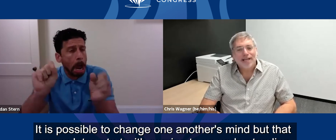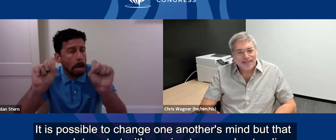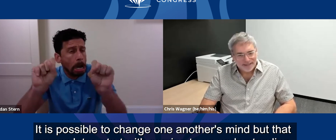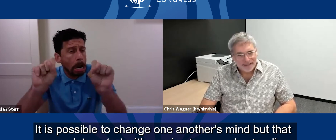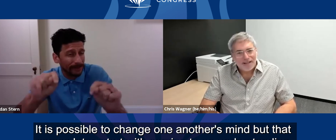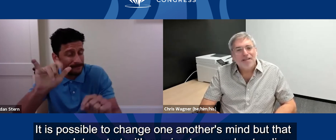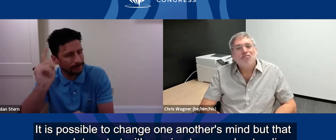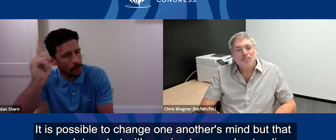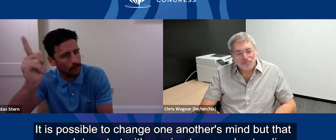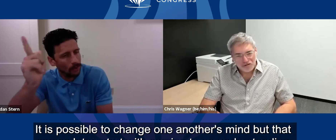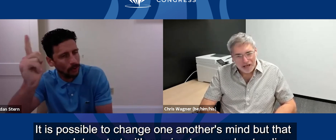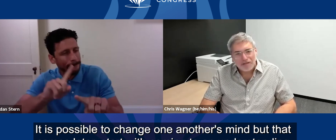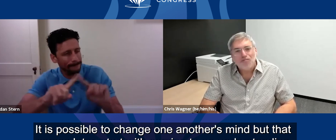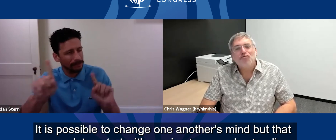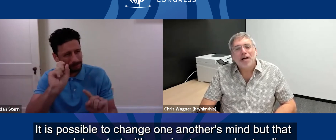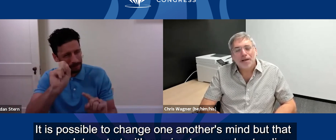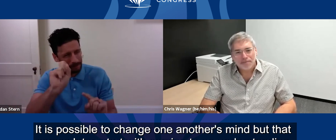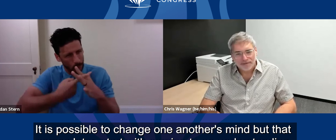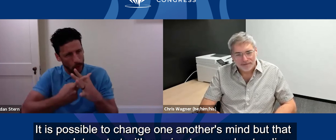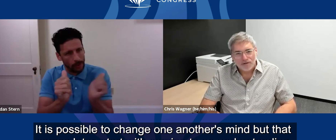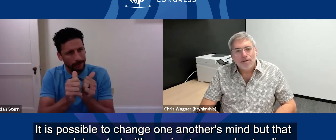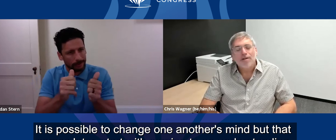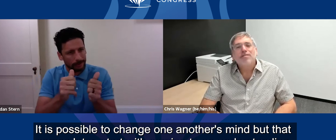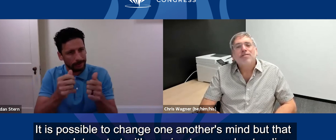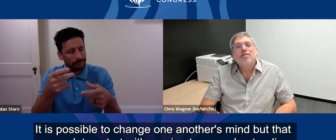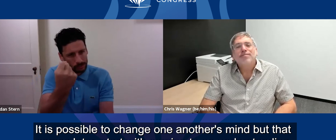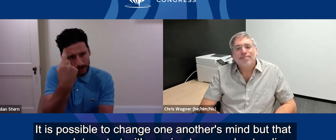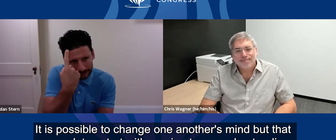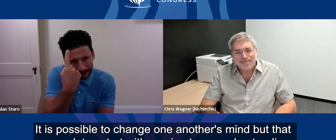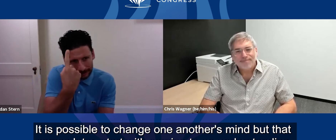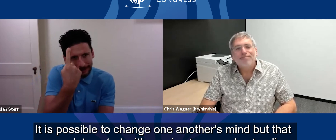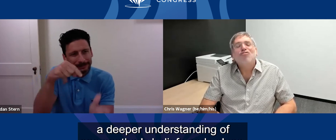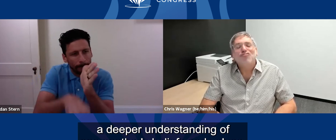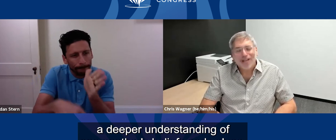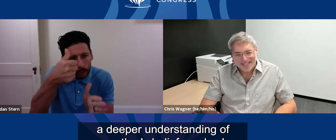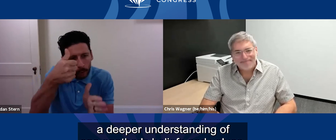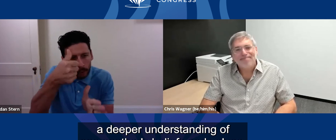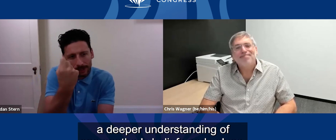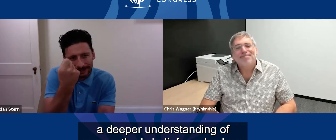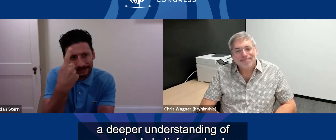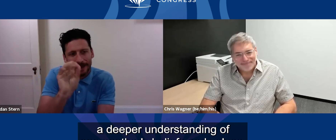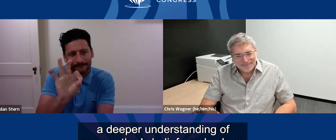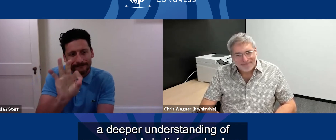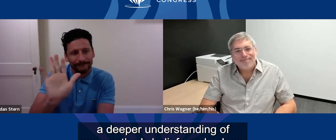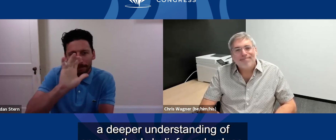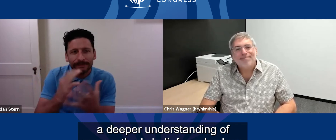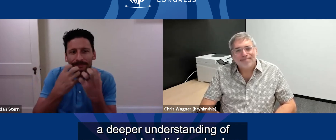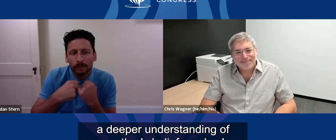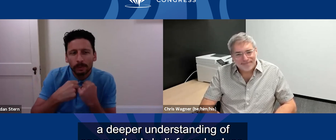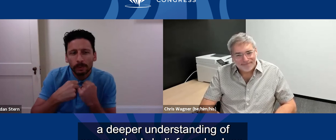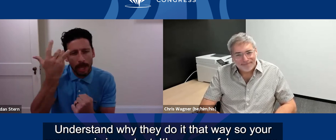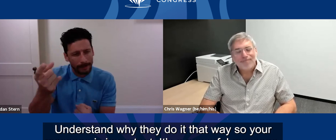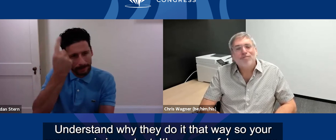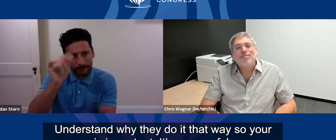It is possible to change one other's mind, but that comes later. Start with coming to understand, deep understanding of one